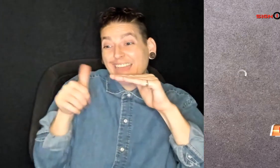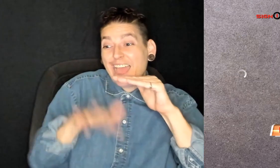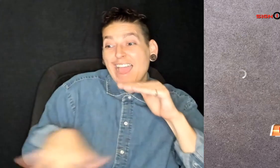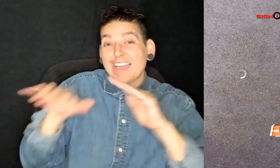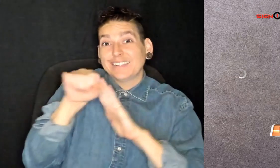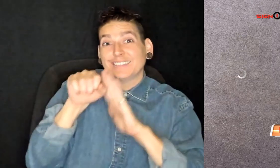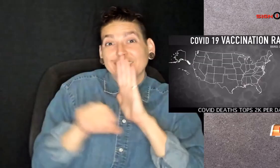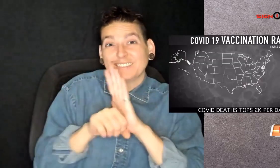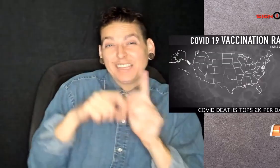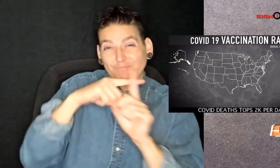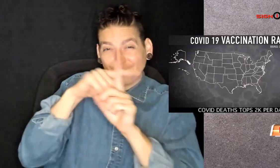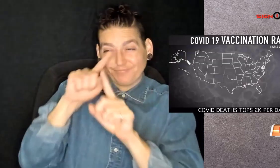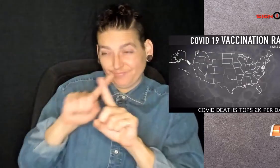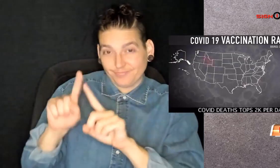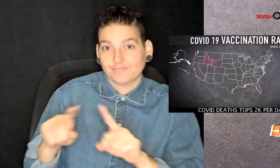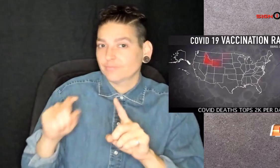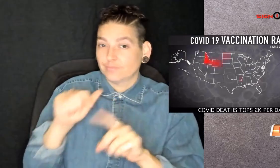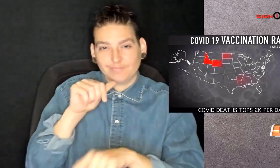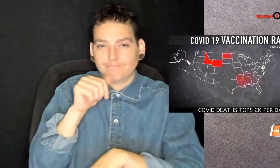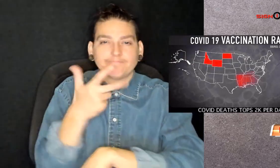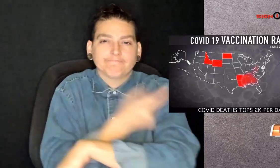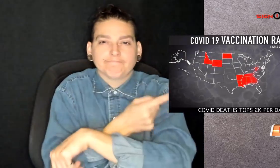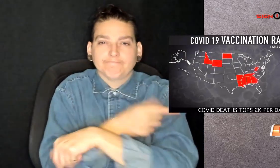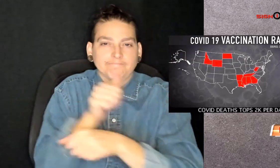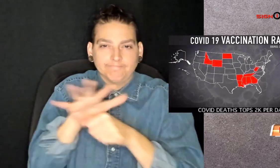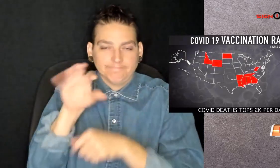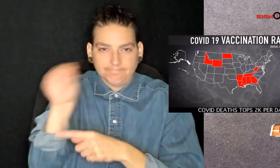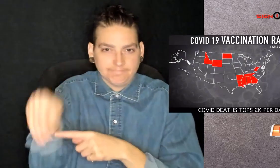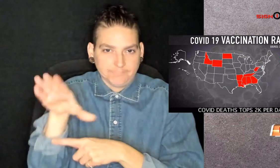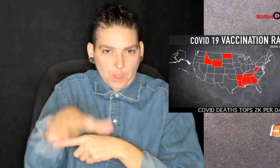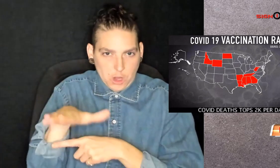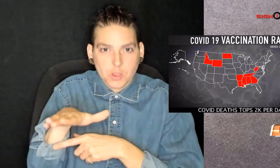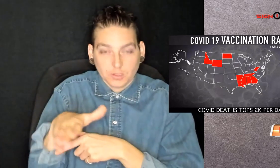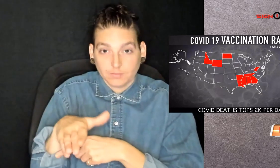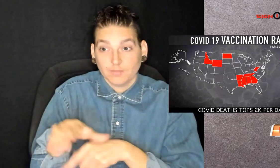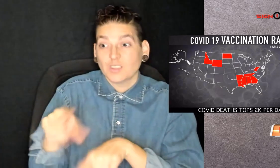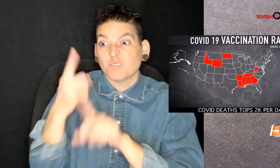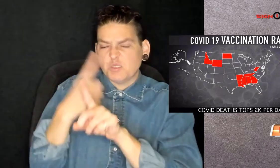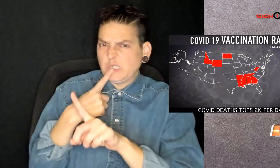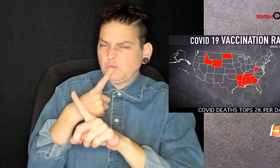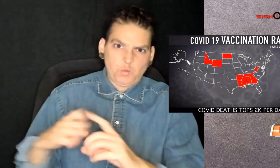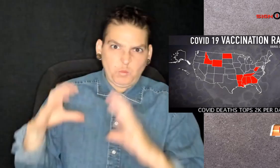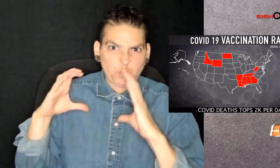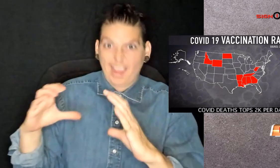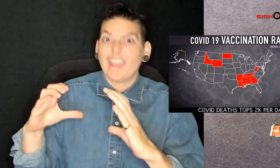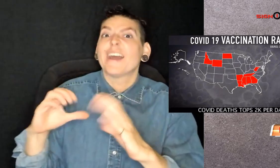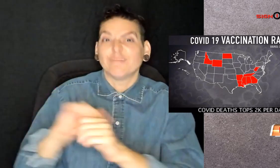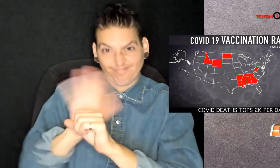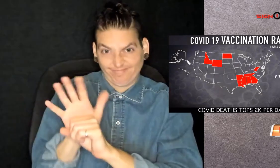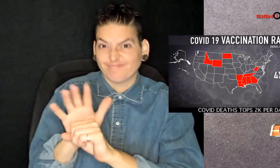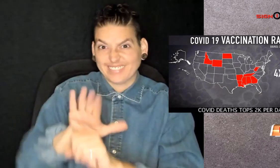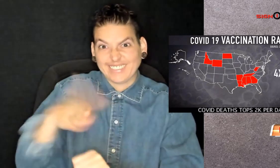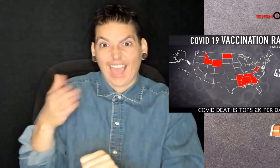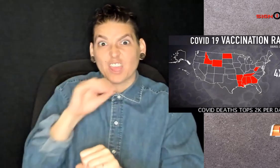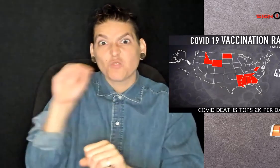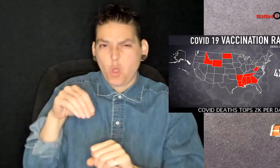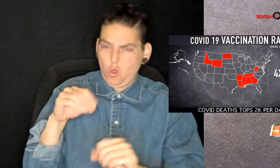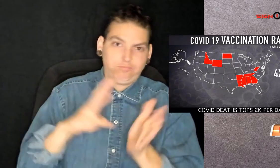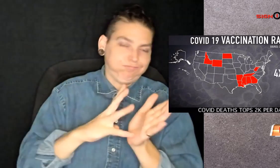In the 10 least vaccinated states, they are the ones in red. The COVID-19 death rate was